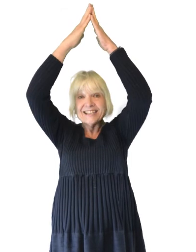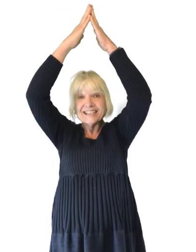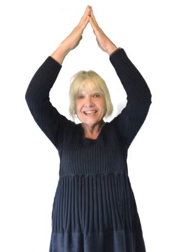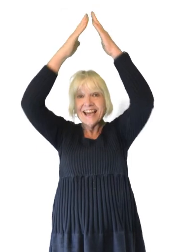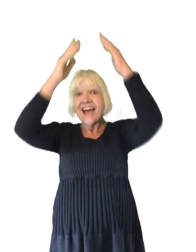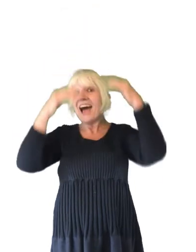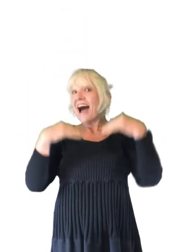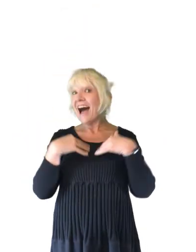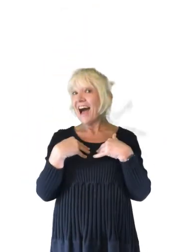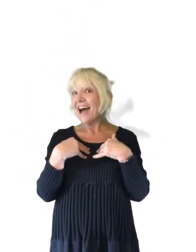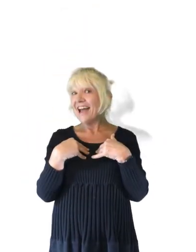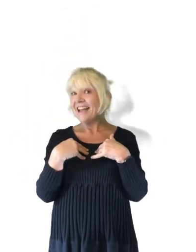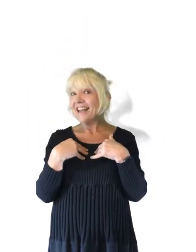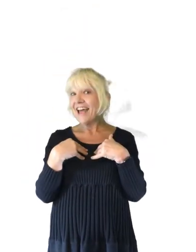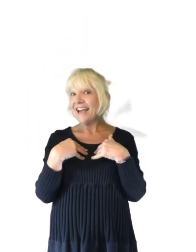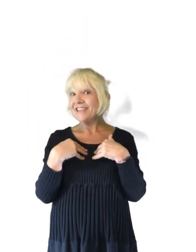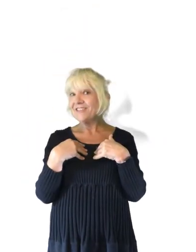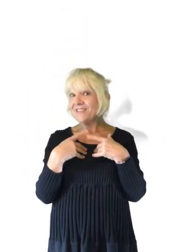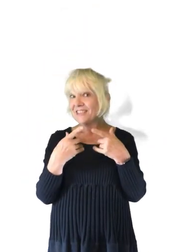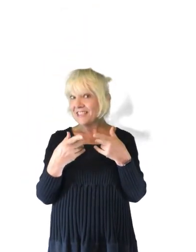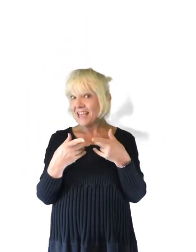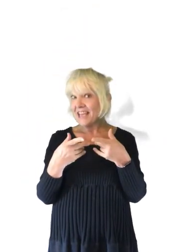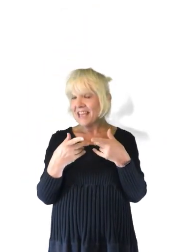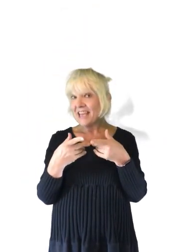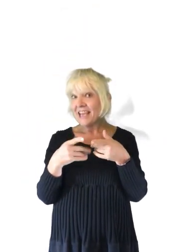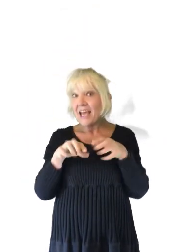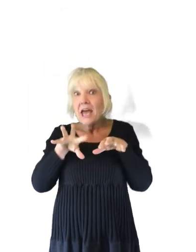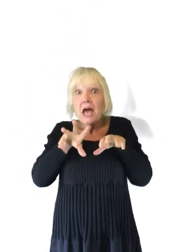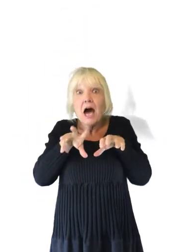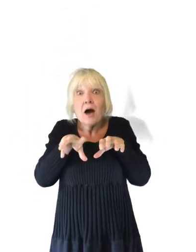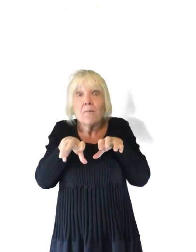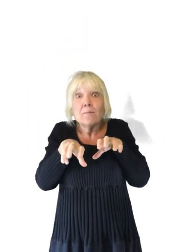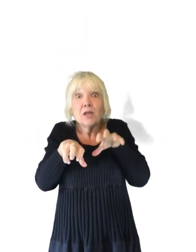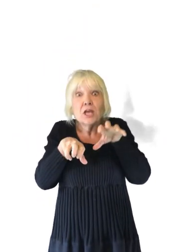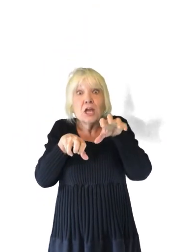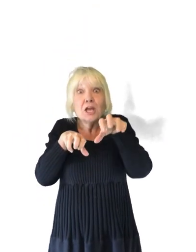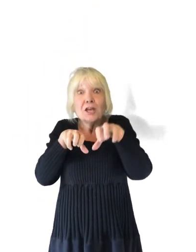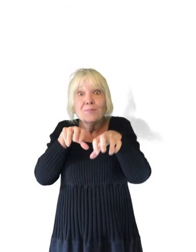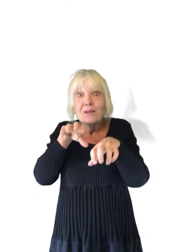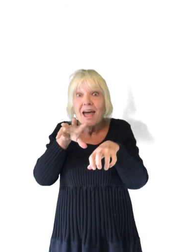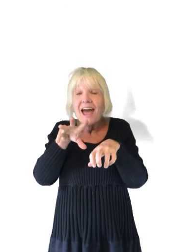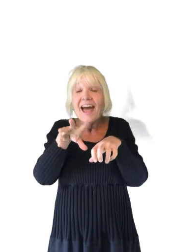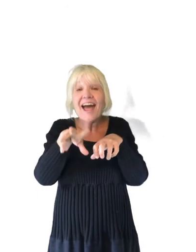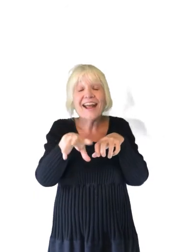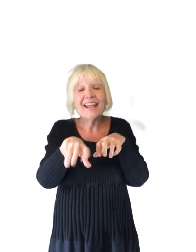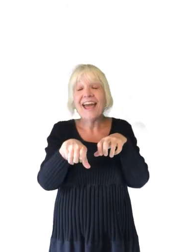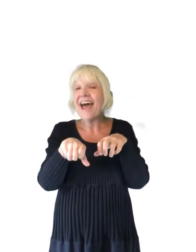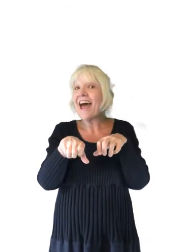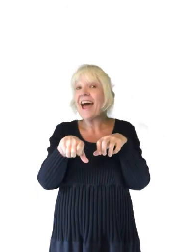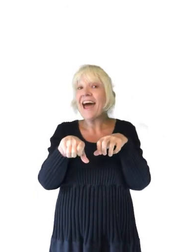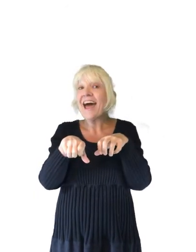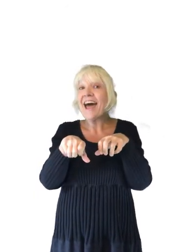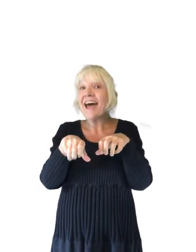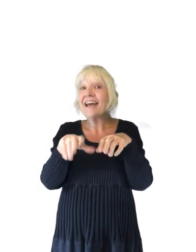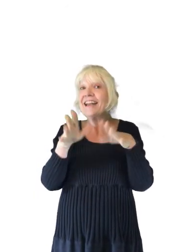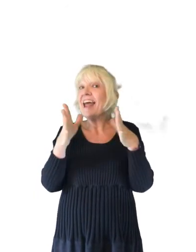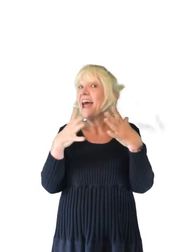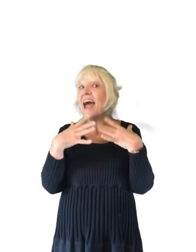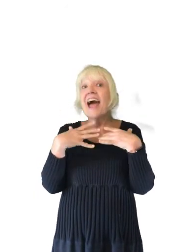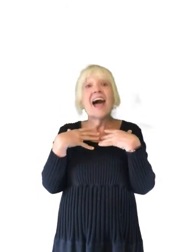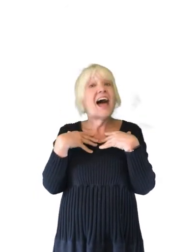I like to see a big black cat.